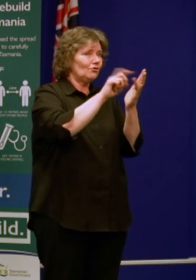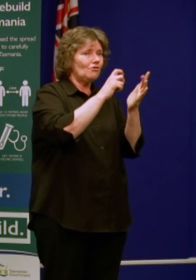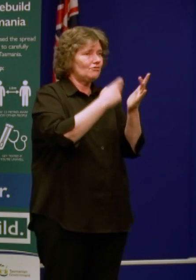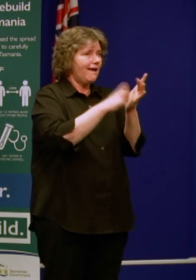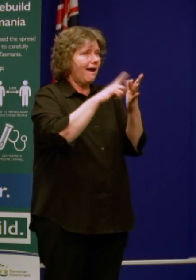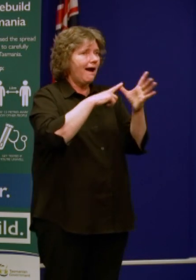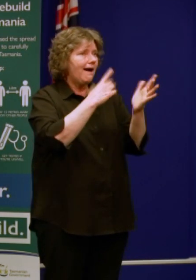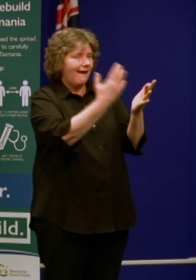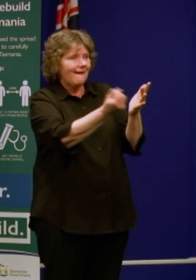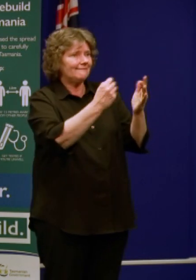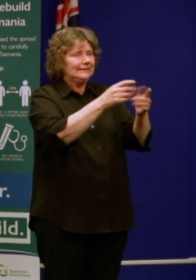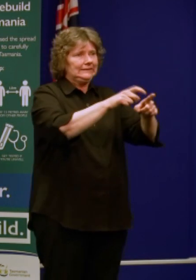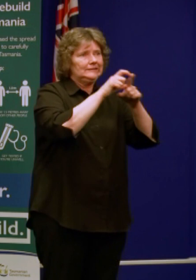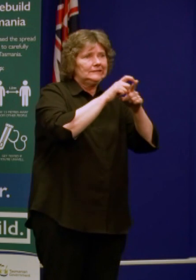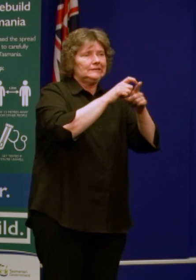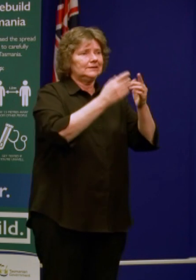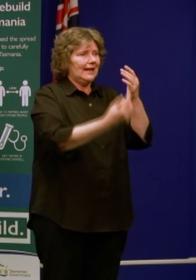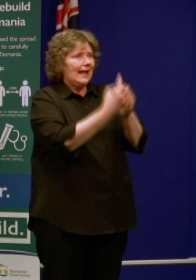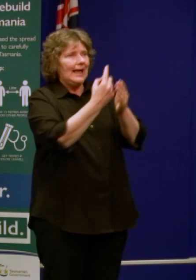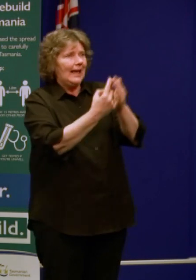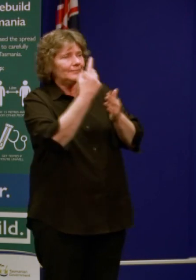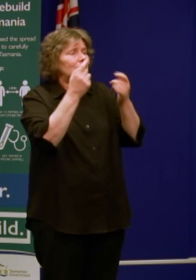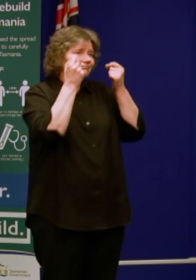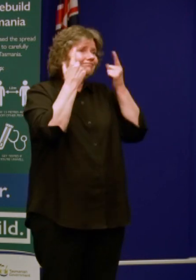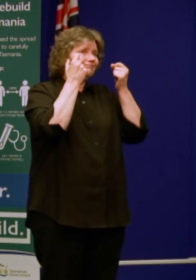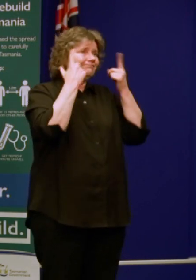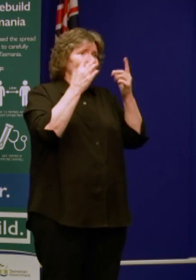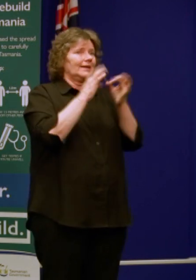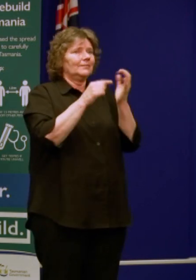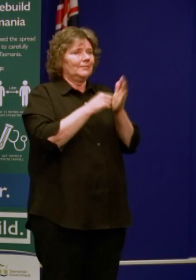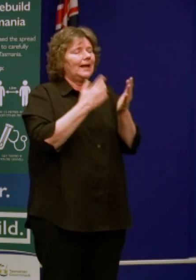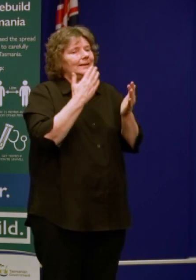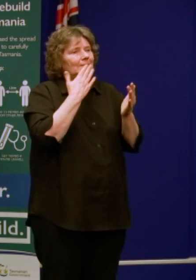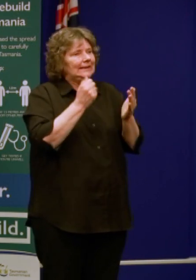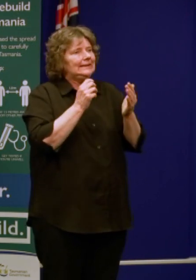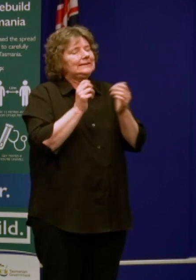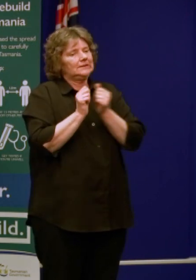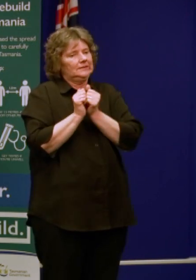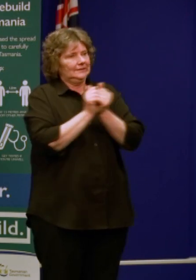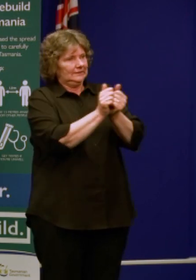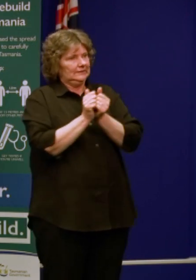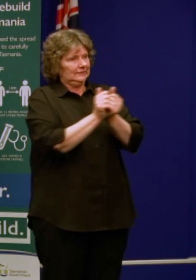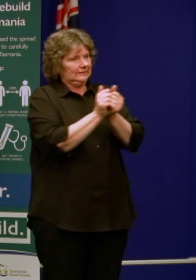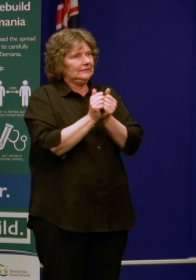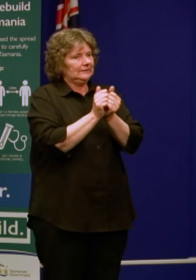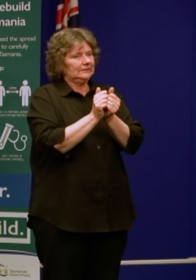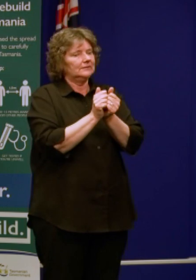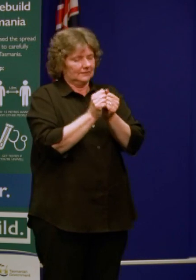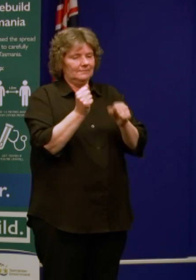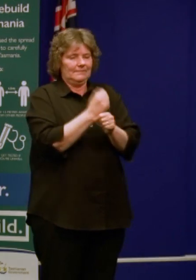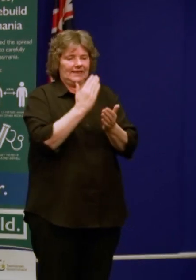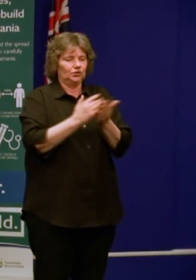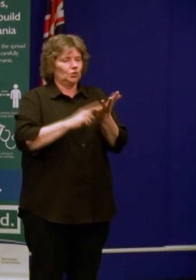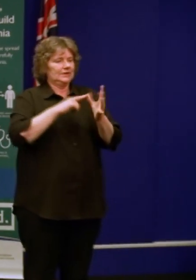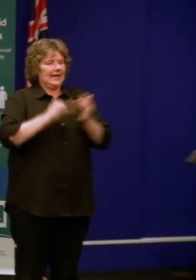we understand that, but at the end of the day we would hope that you would work with us and ensure that we can keep Tasmania safe as well.